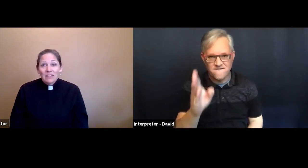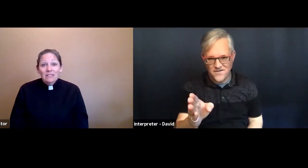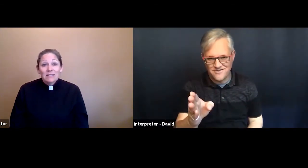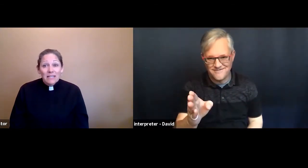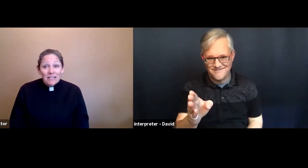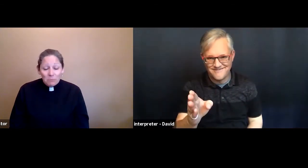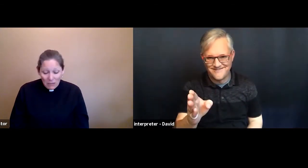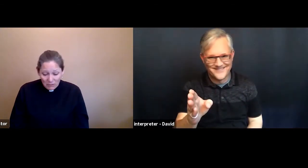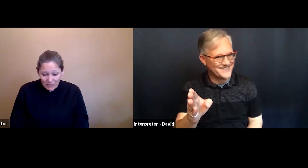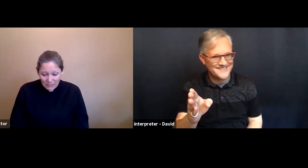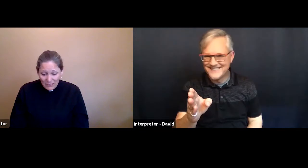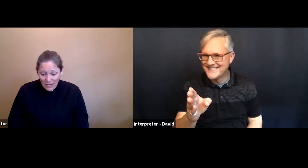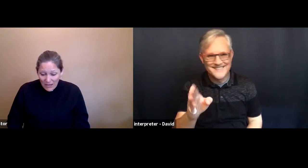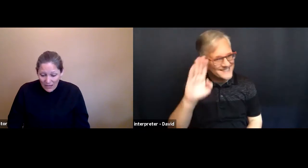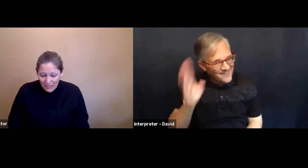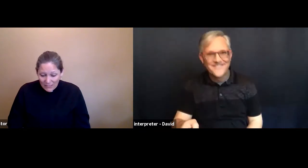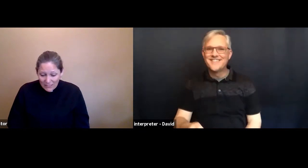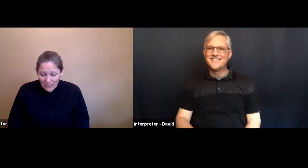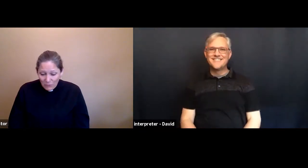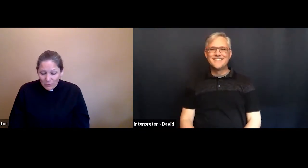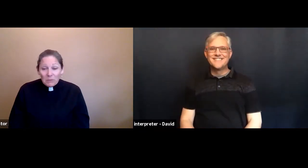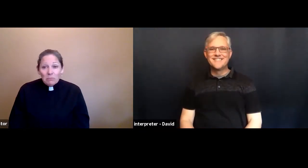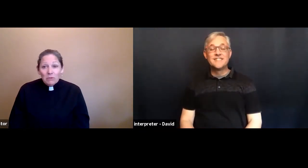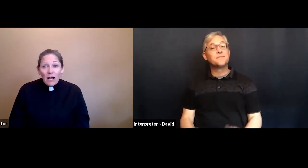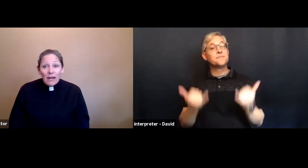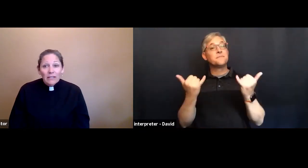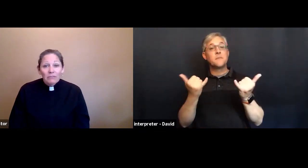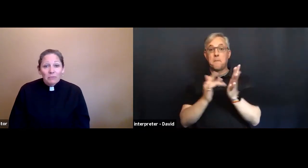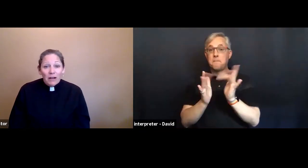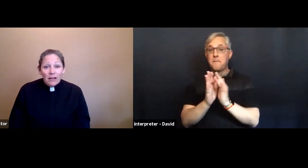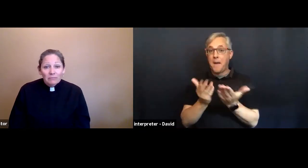today's Bible lesson ends with people hiding from God